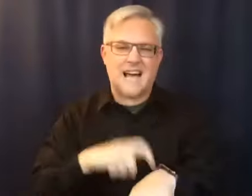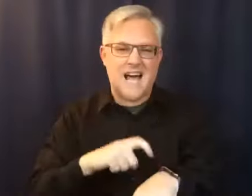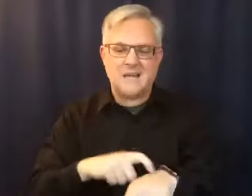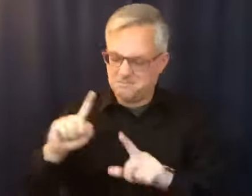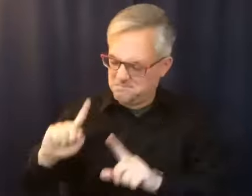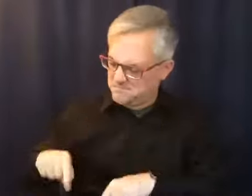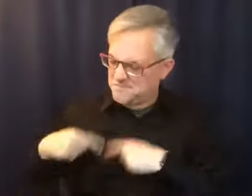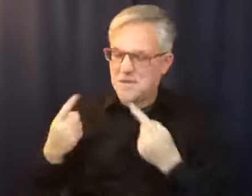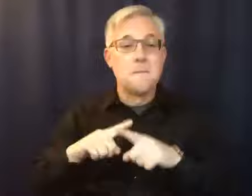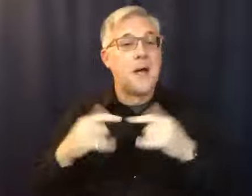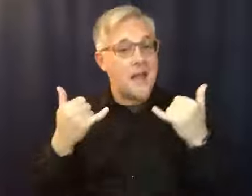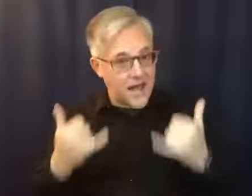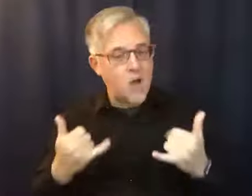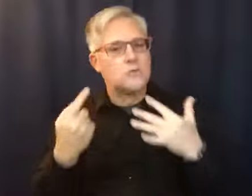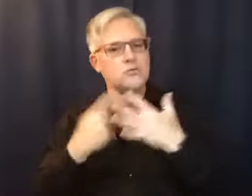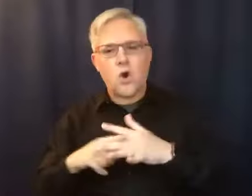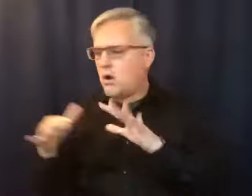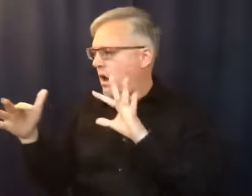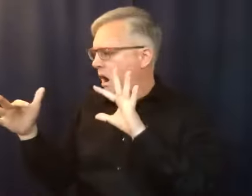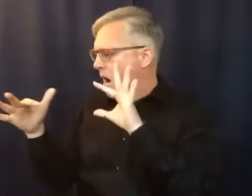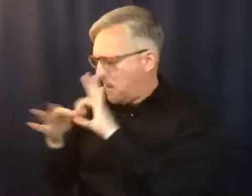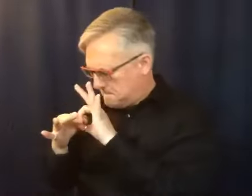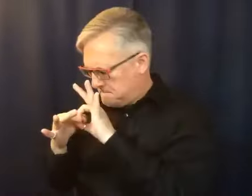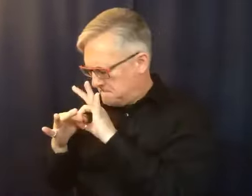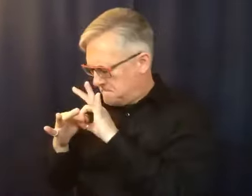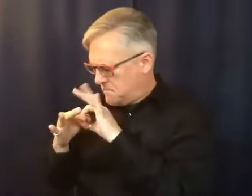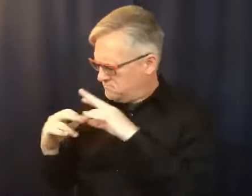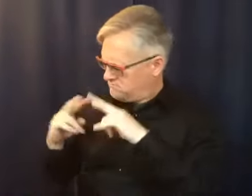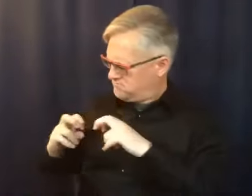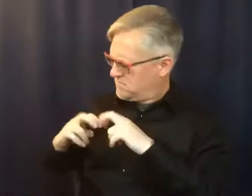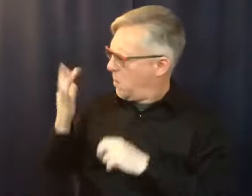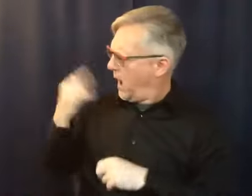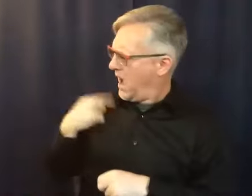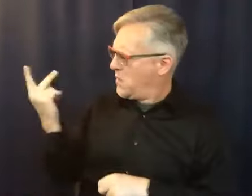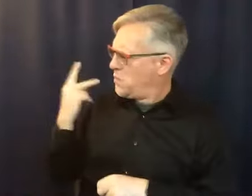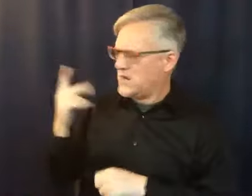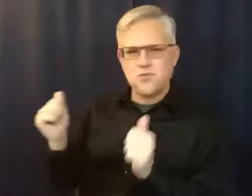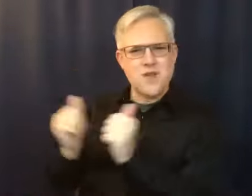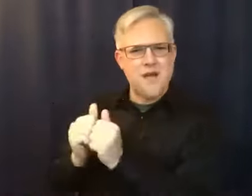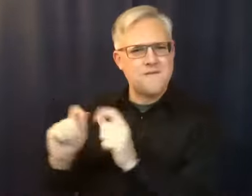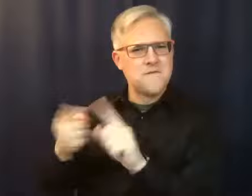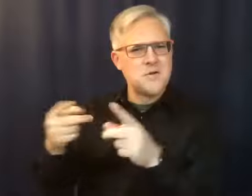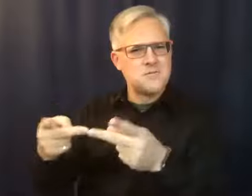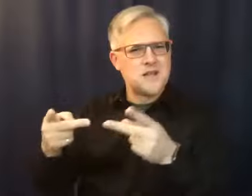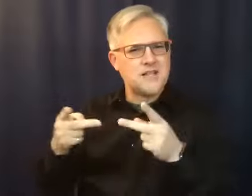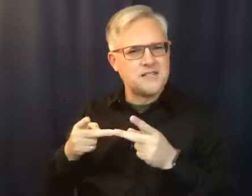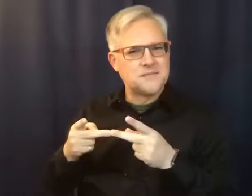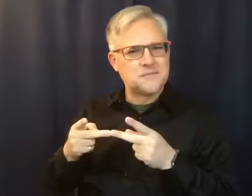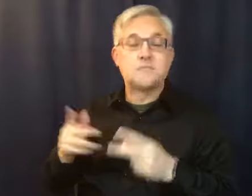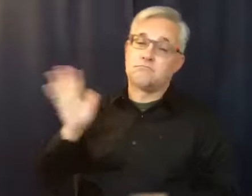process of why did we get together in the first place? Well, there were always, there weren't good reasons we got together because he wanted to save me and I